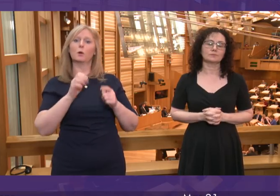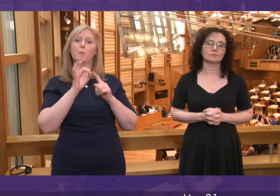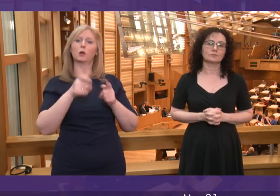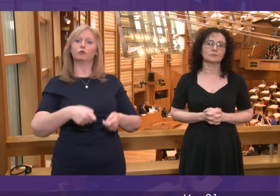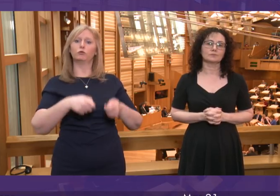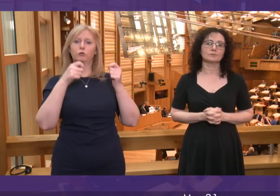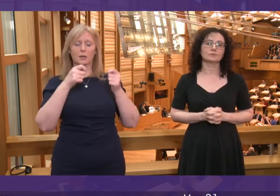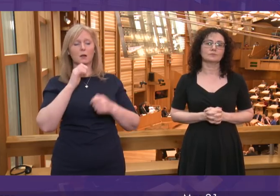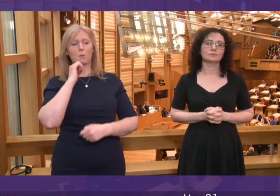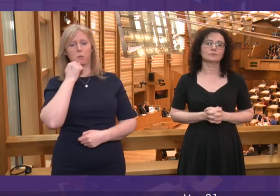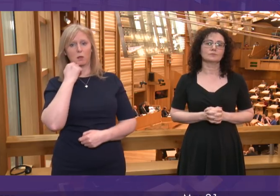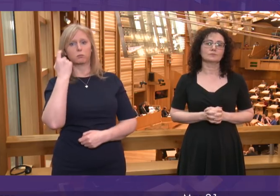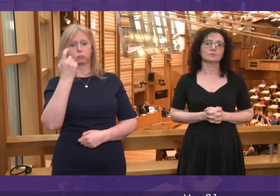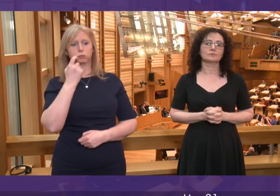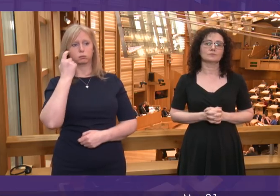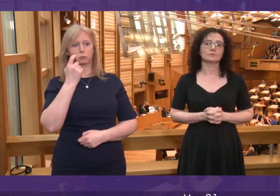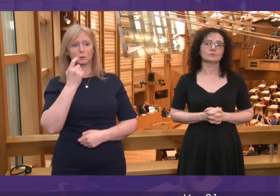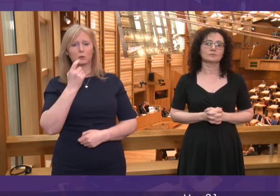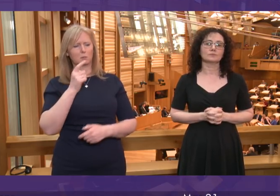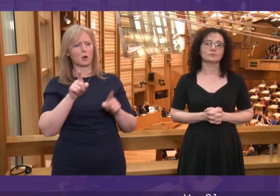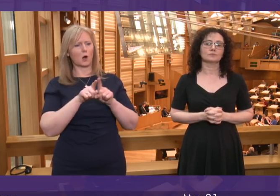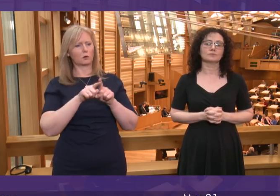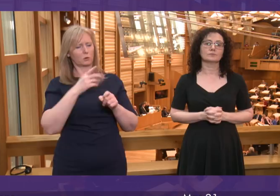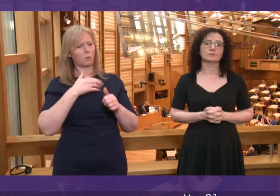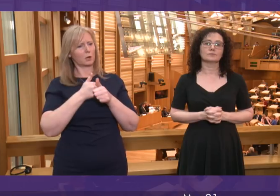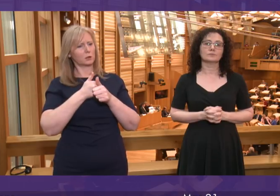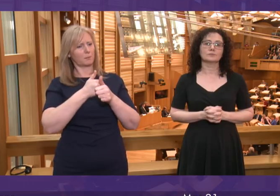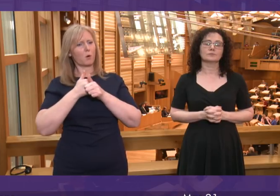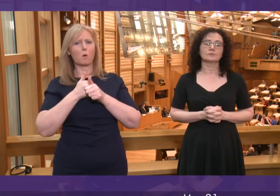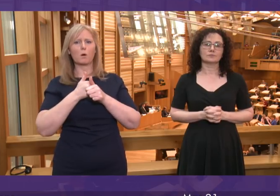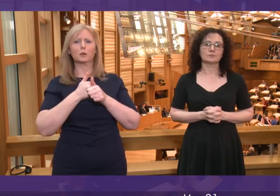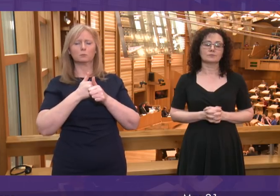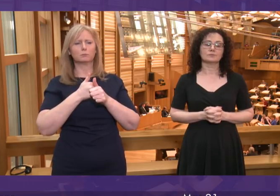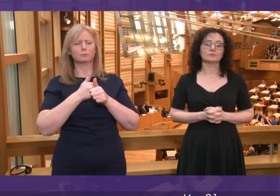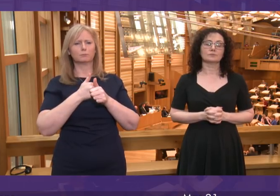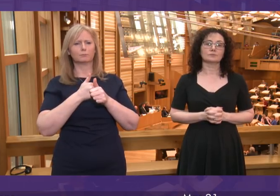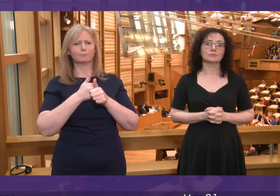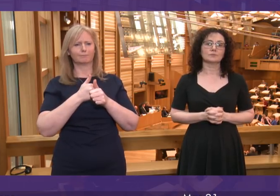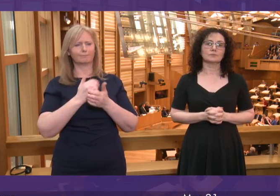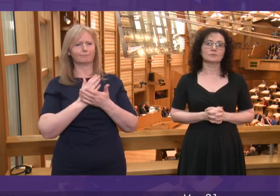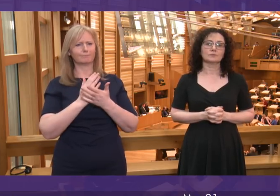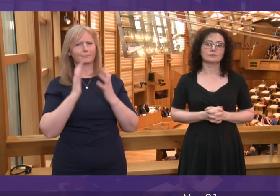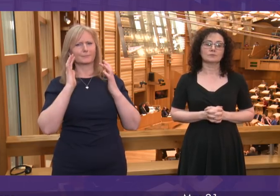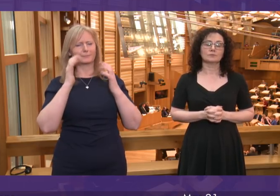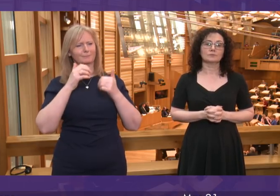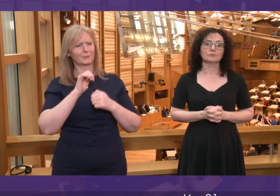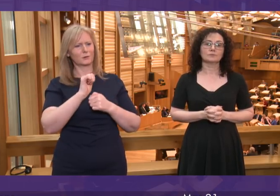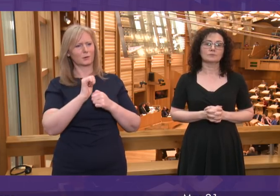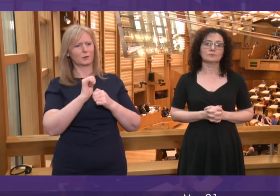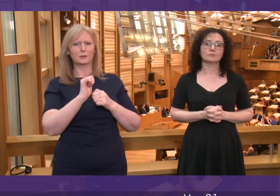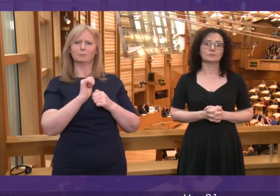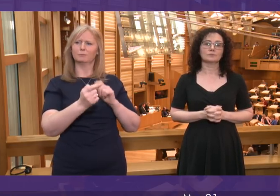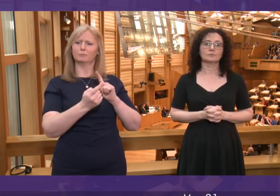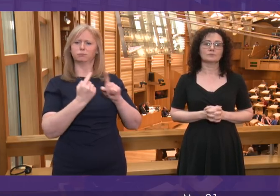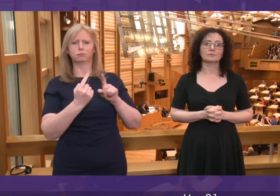give that assurance again. would ask for that in return, though. And I am slightly concerned at the almost knee-jerk way that Jackson